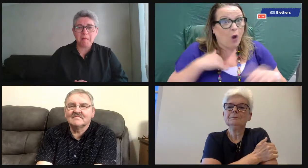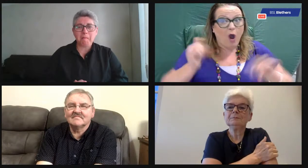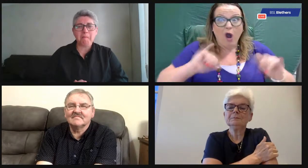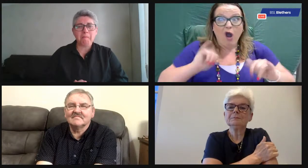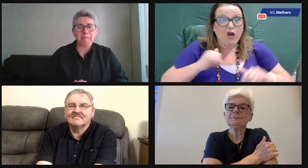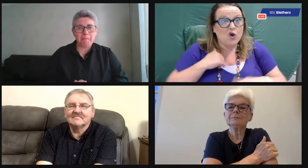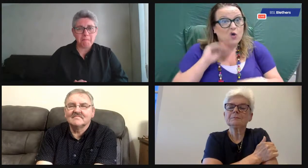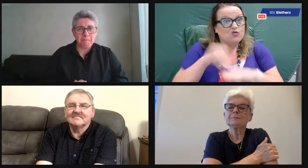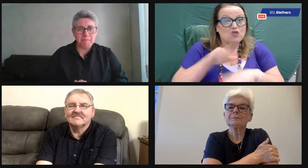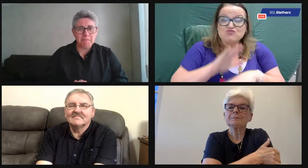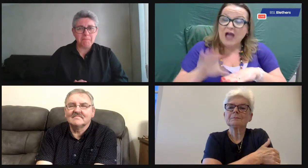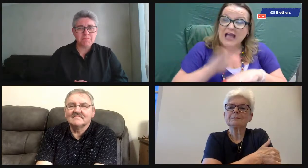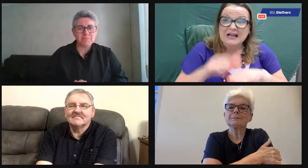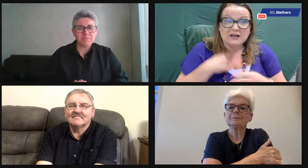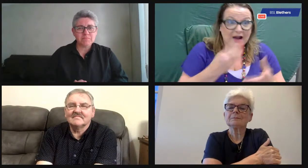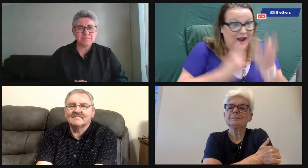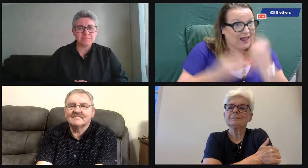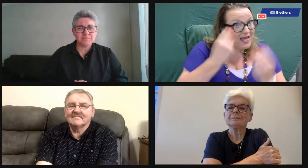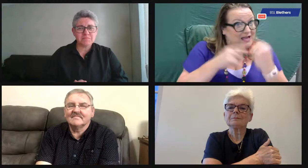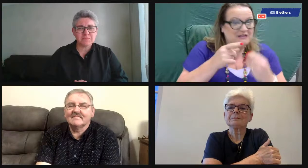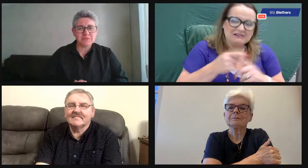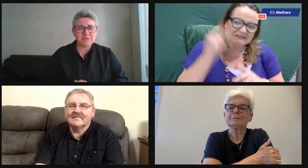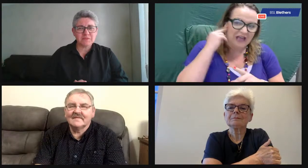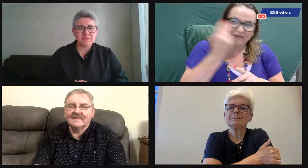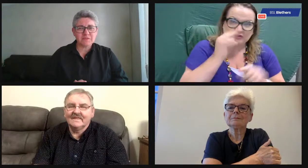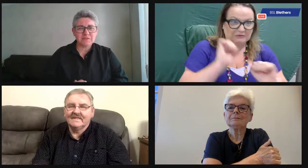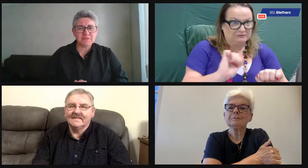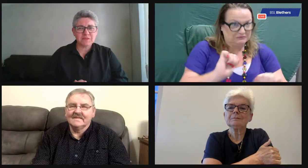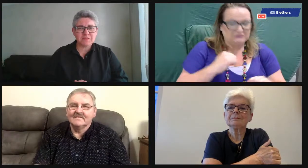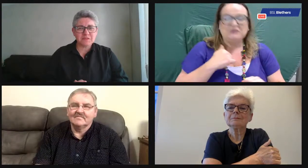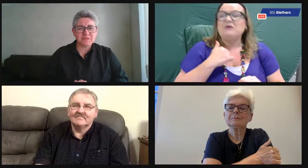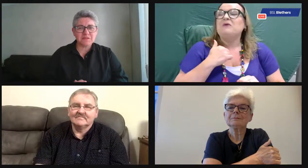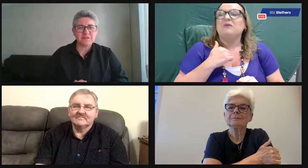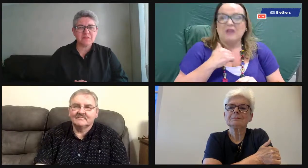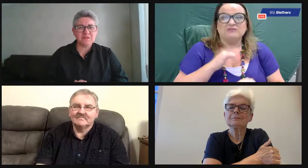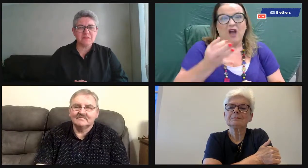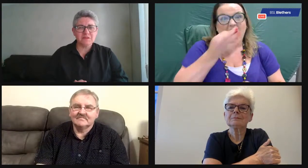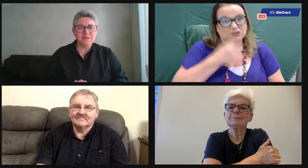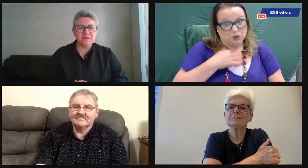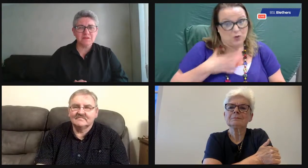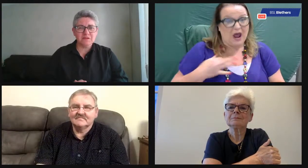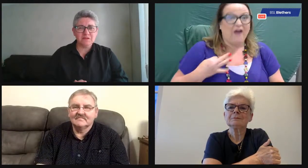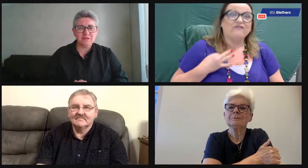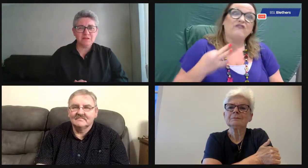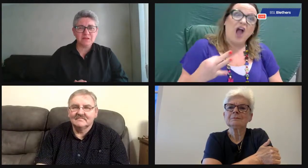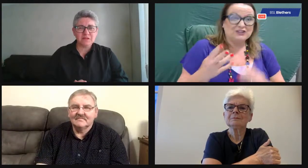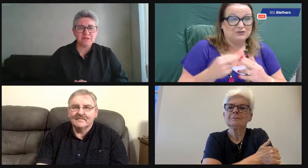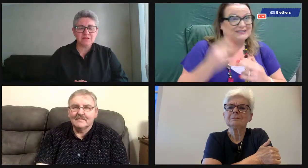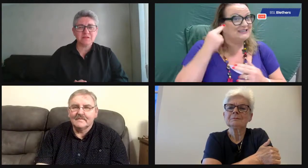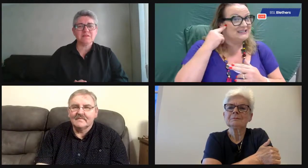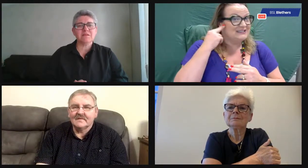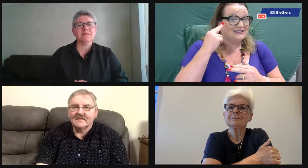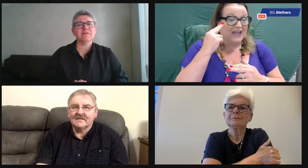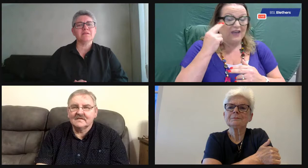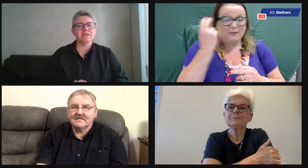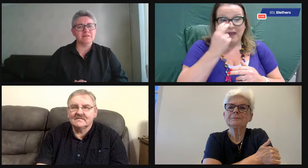And anyway, I went in, told them I was deaf and they offered me training. I went on the training to learn about working with people who are deaf-blind.